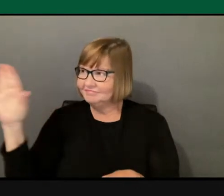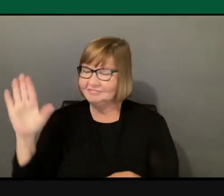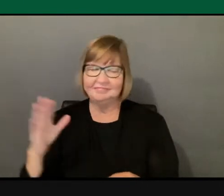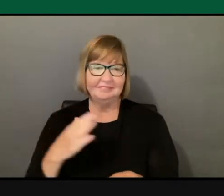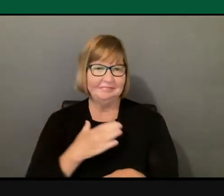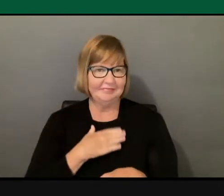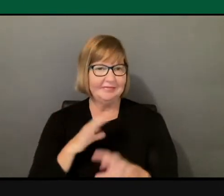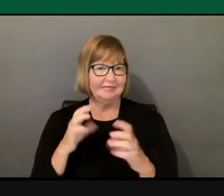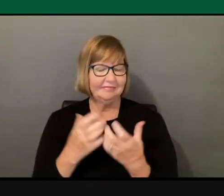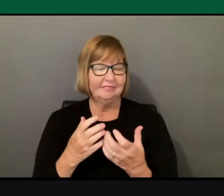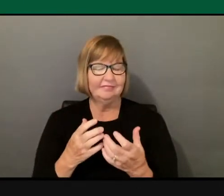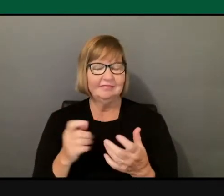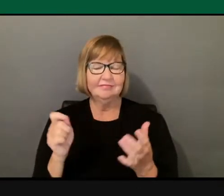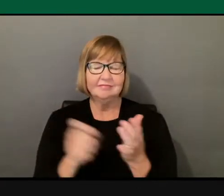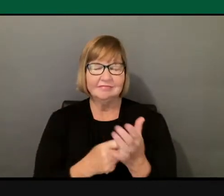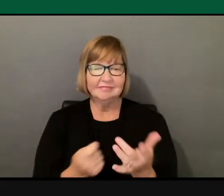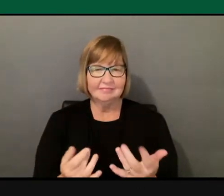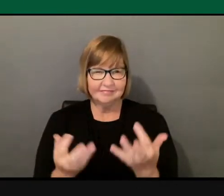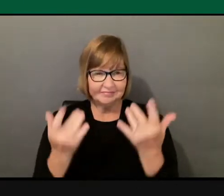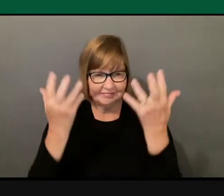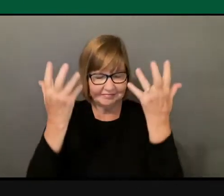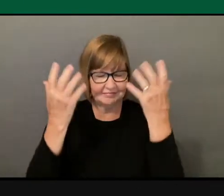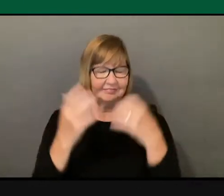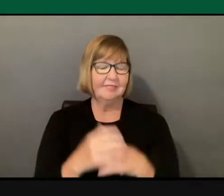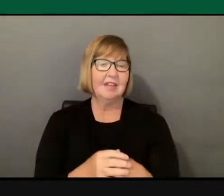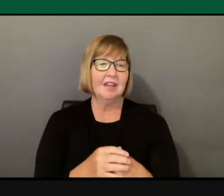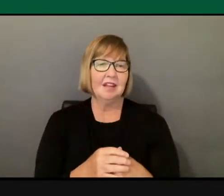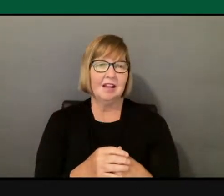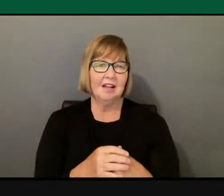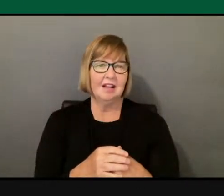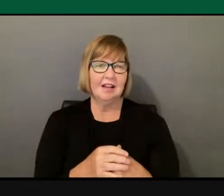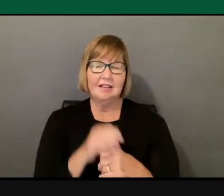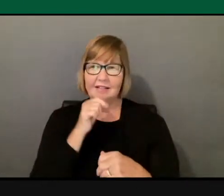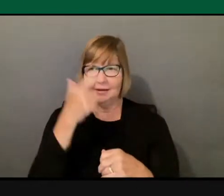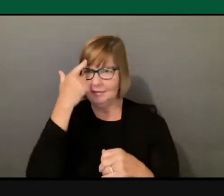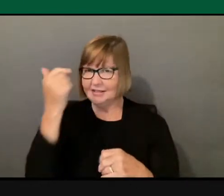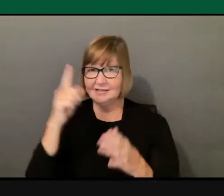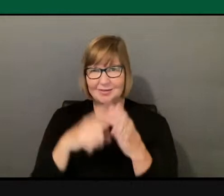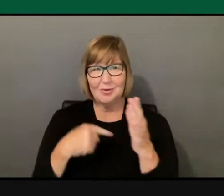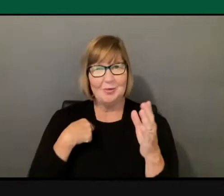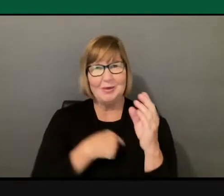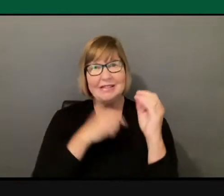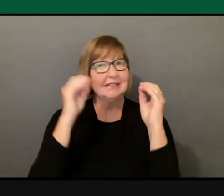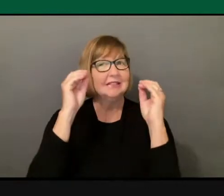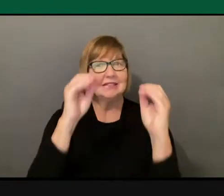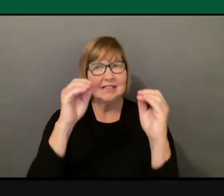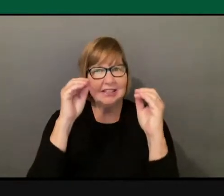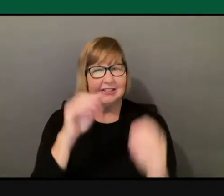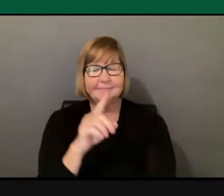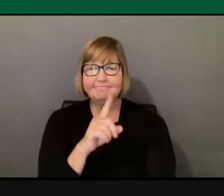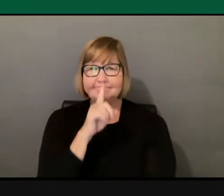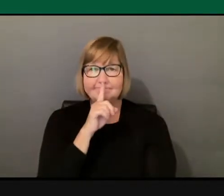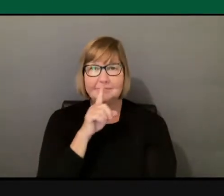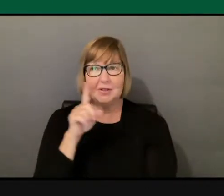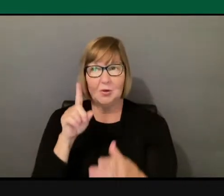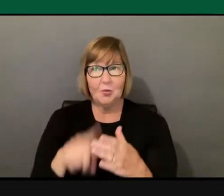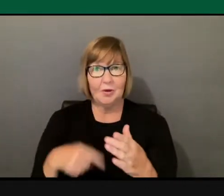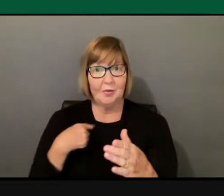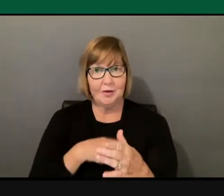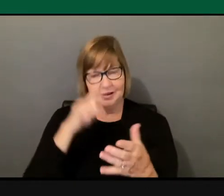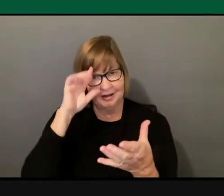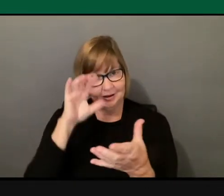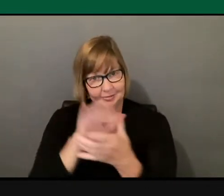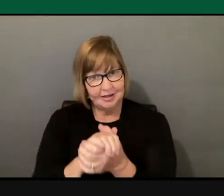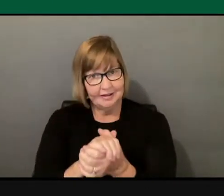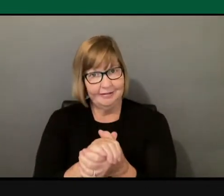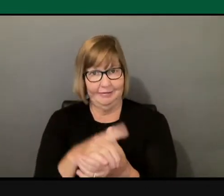were torched. And it wasn't because what we taught. It wasn't because of what we believed. It's because we existed.